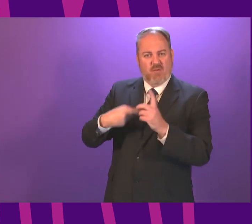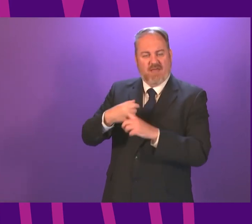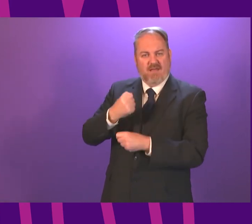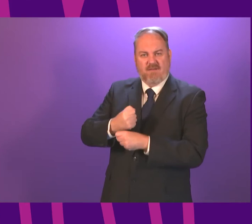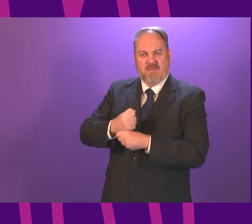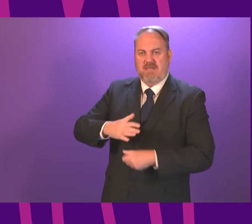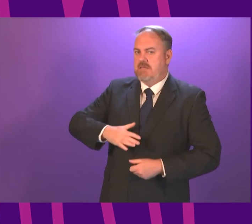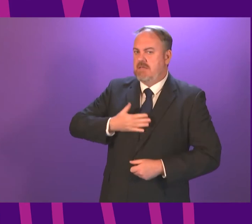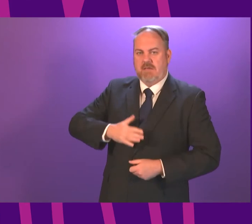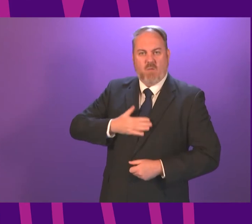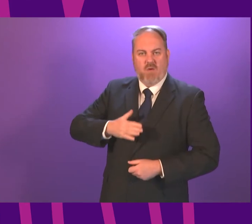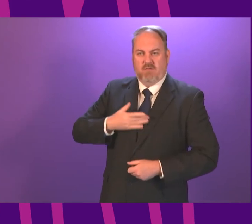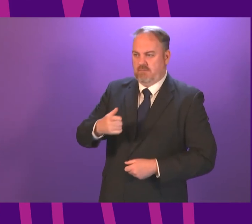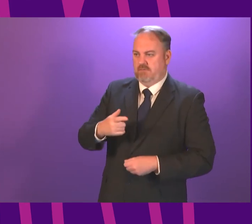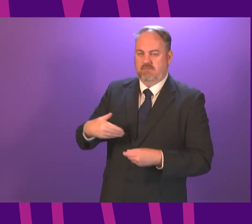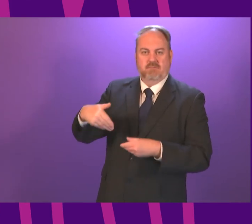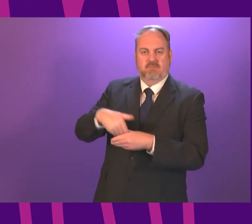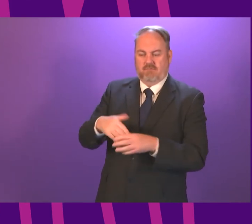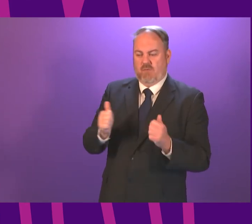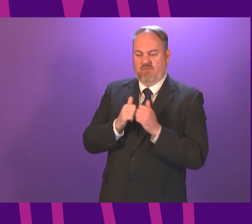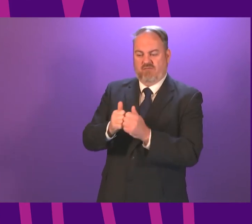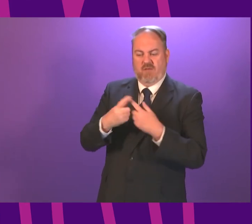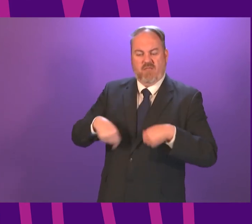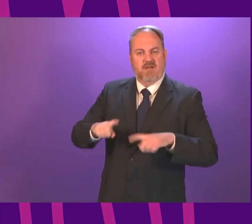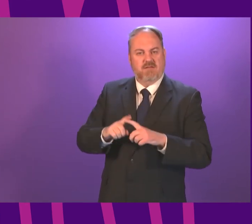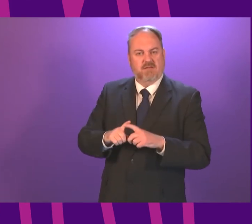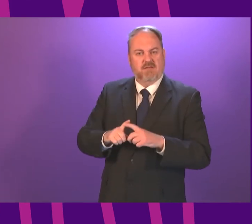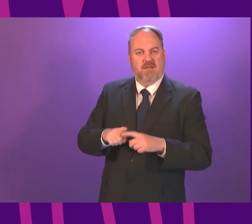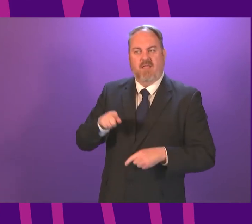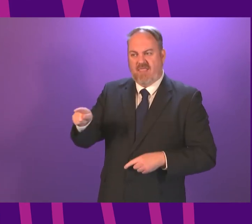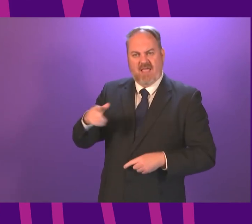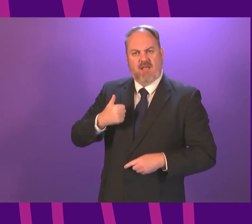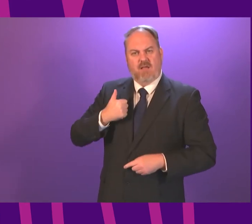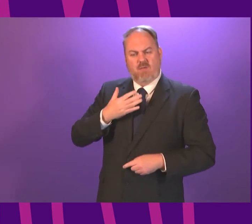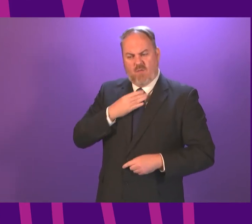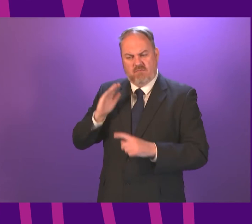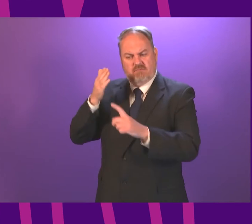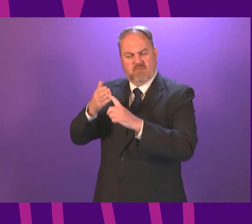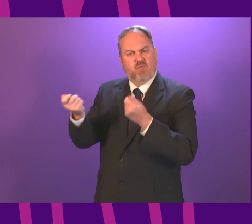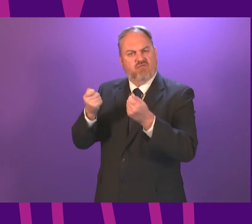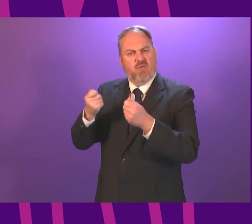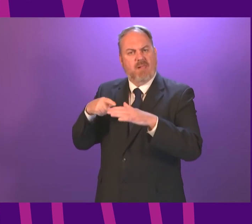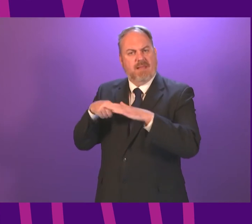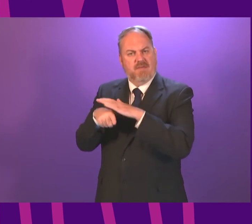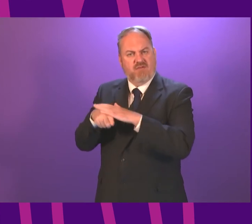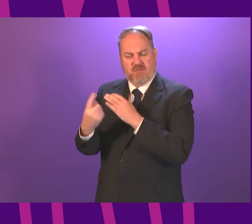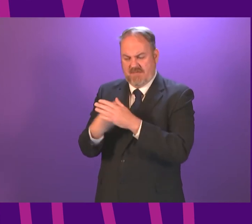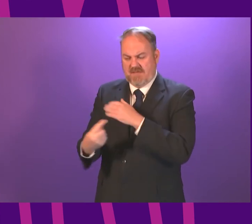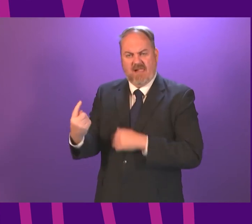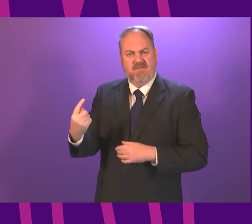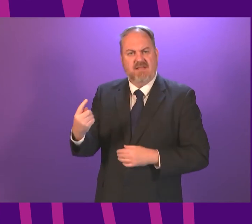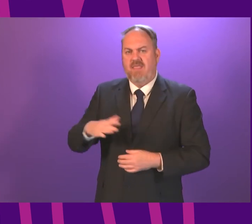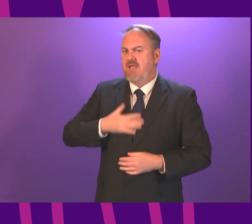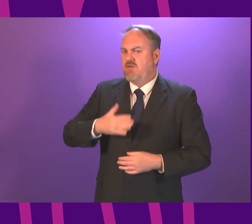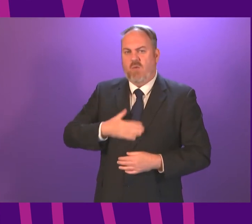challenge this, because they do not want the decisions they are taking over things like immigration to be subject to that kind of legal protection